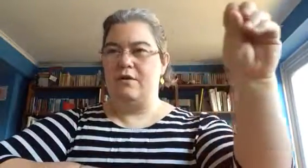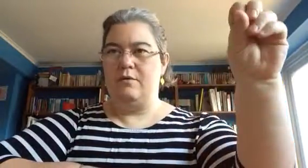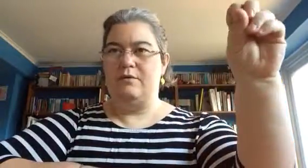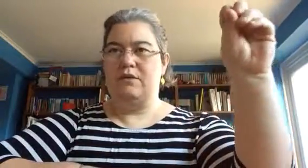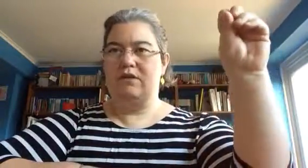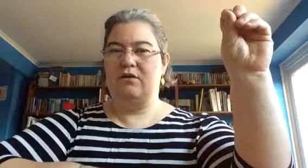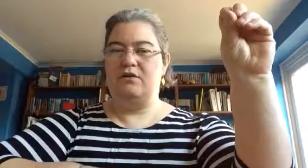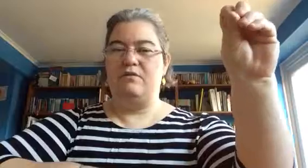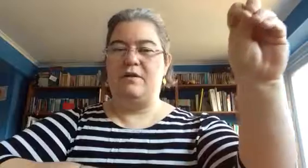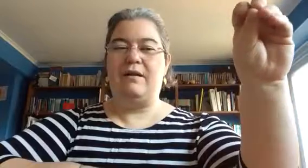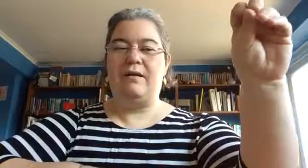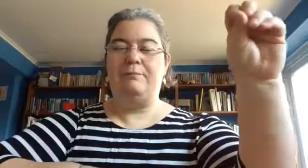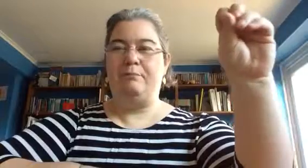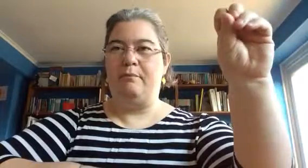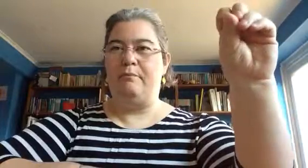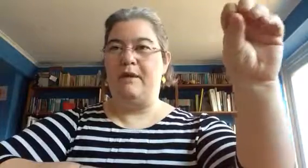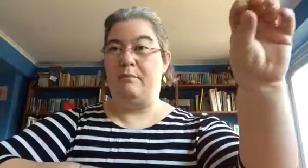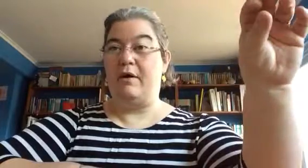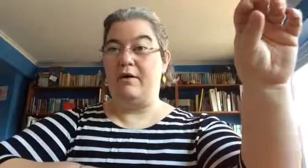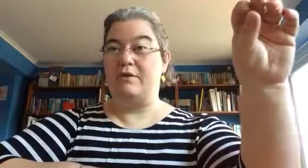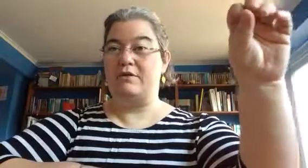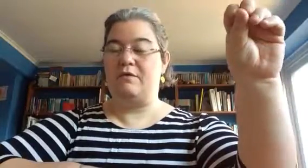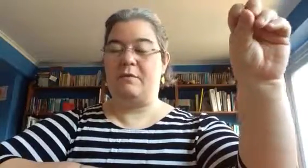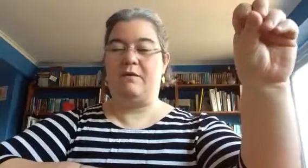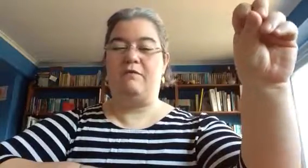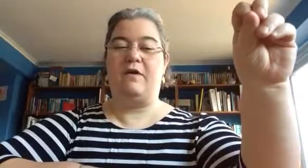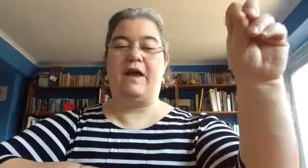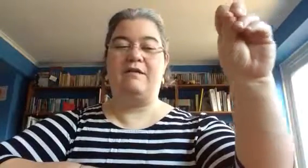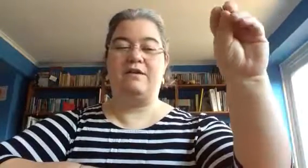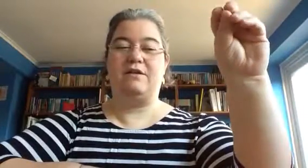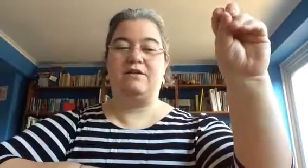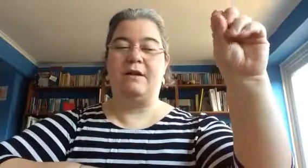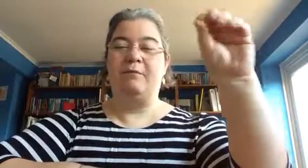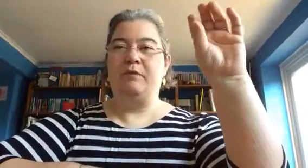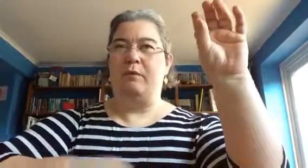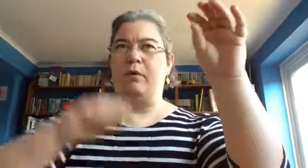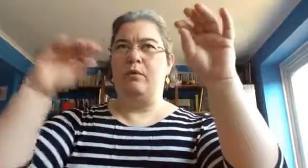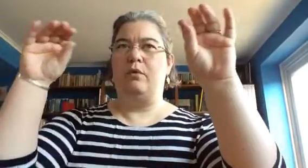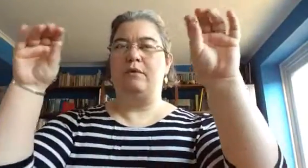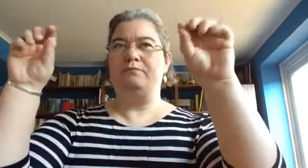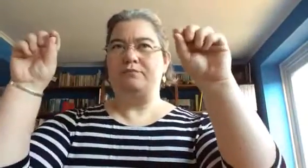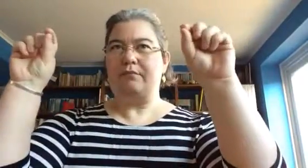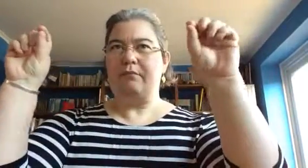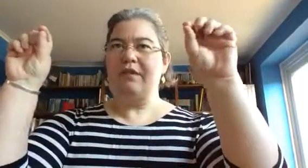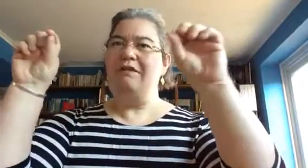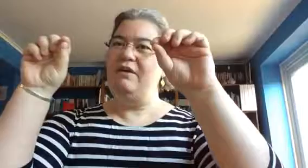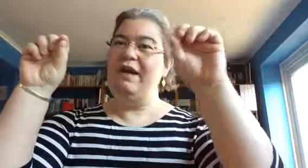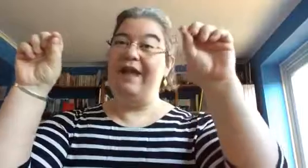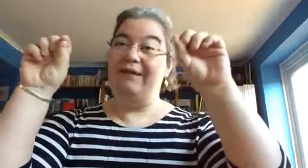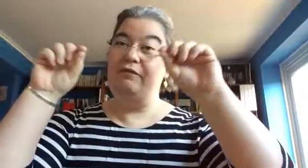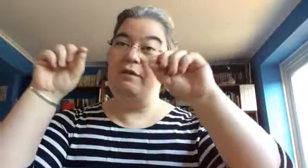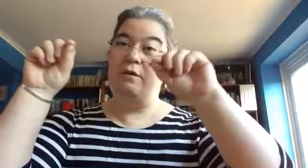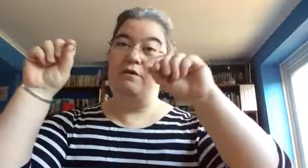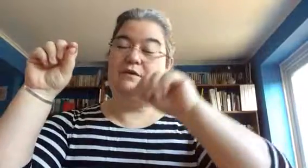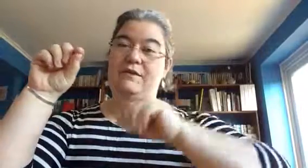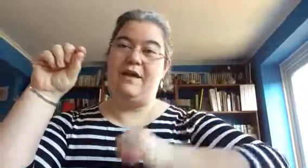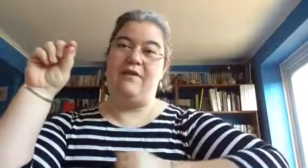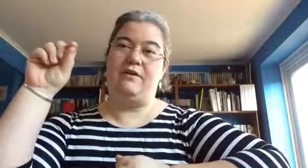nuances, lots of little bit parts for characters, but all very carefully woven together.